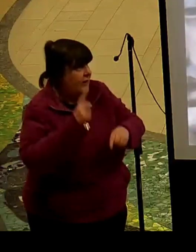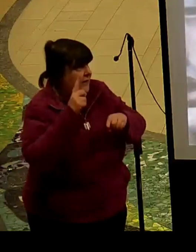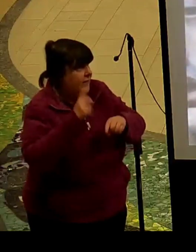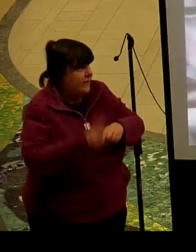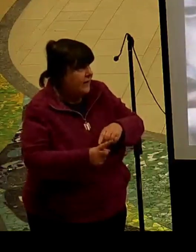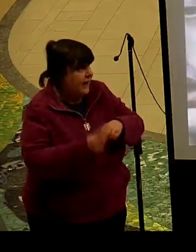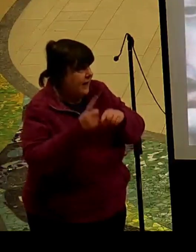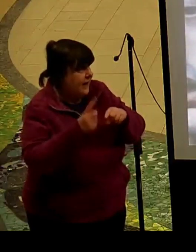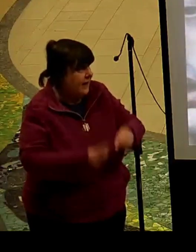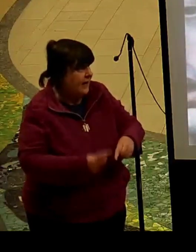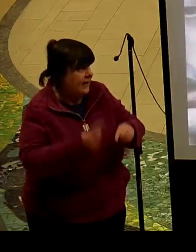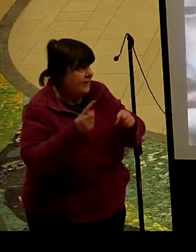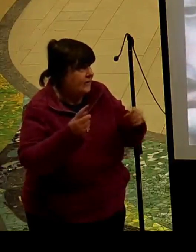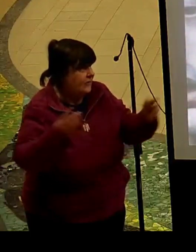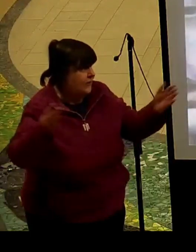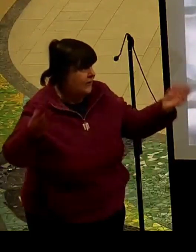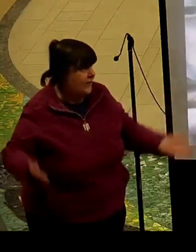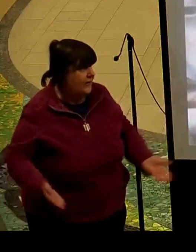Good-bye.